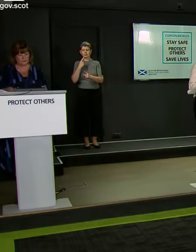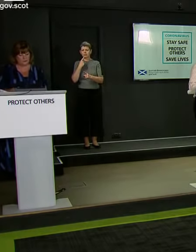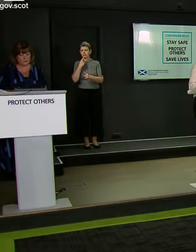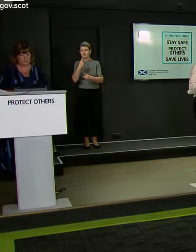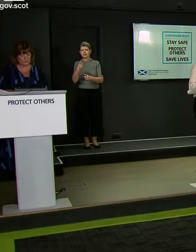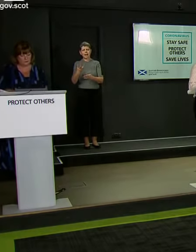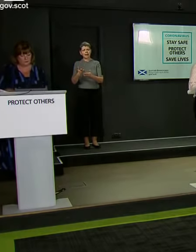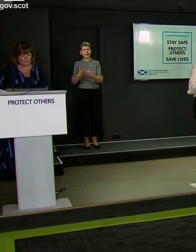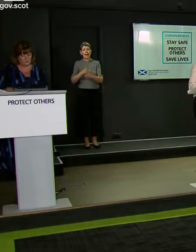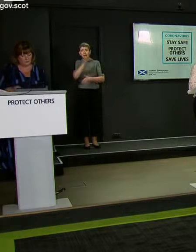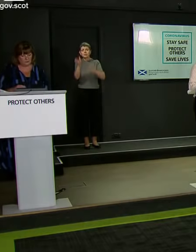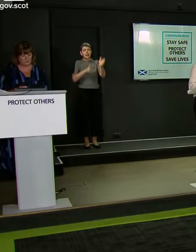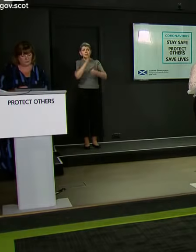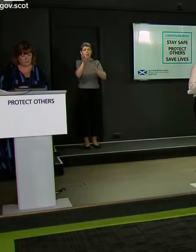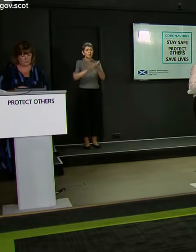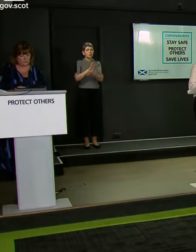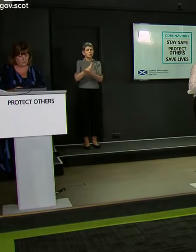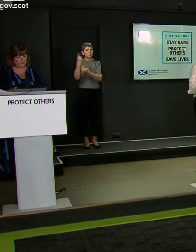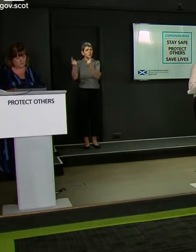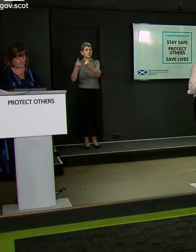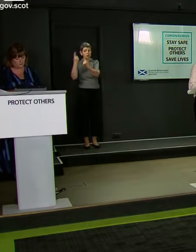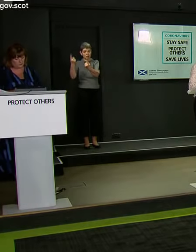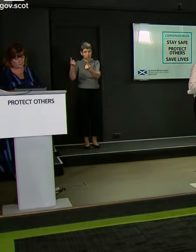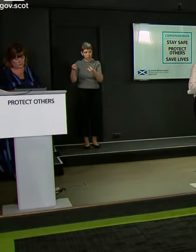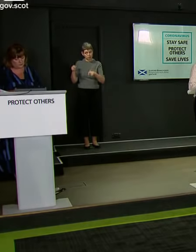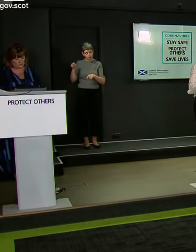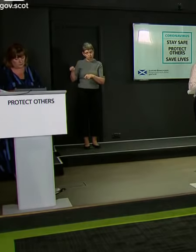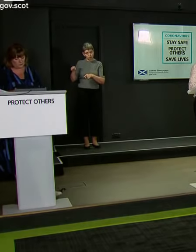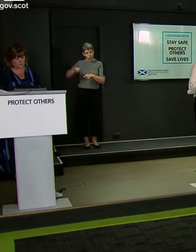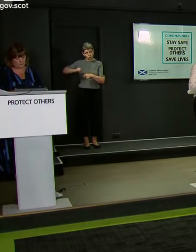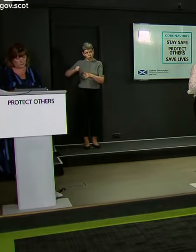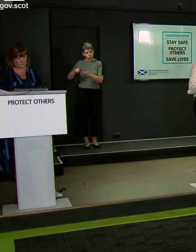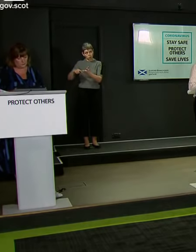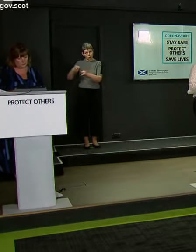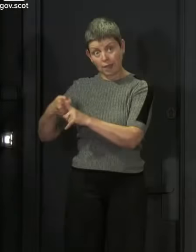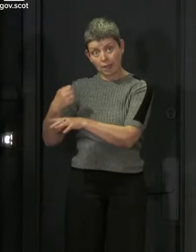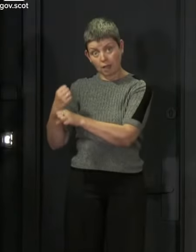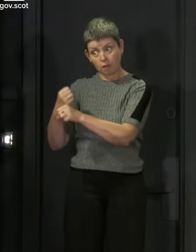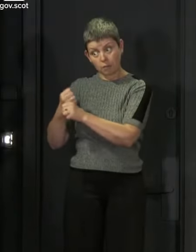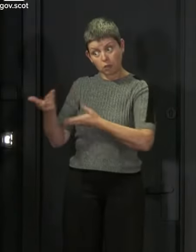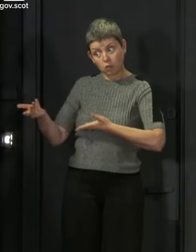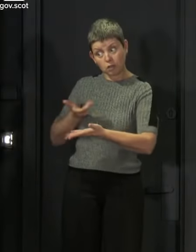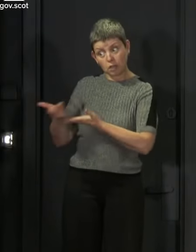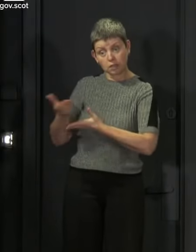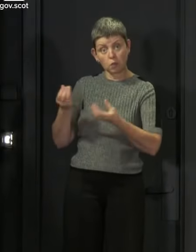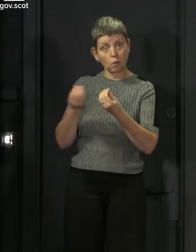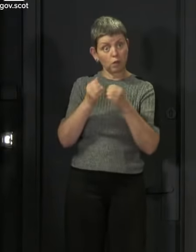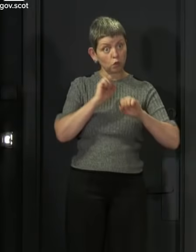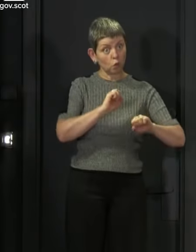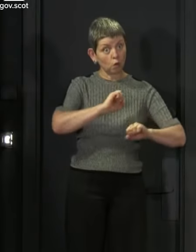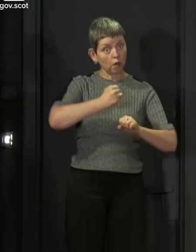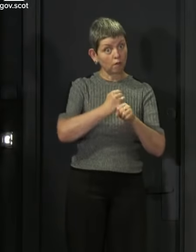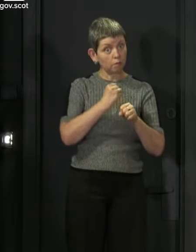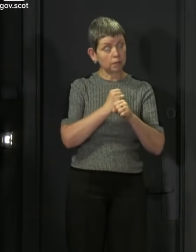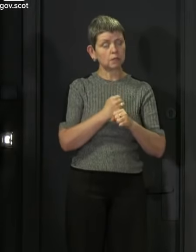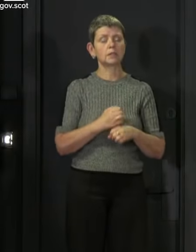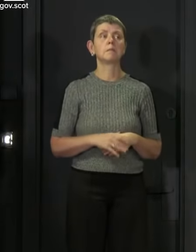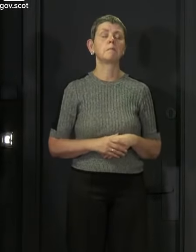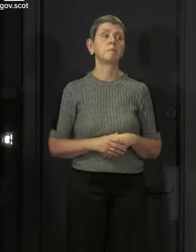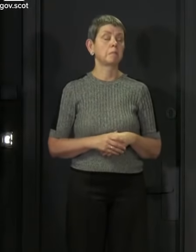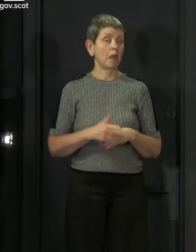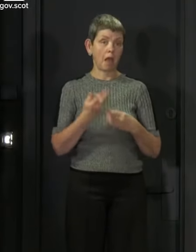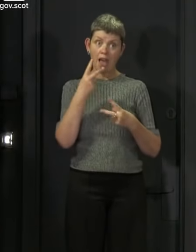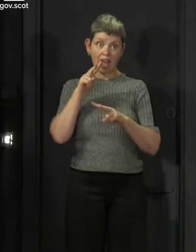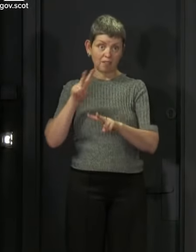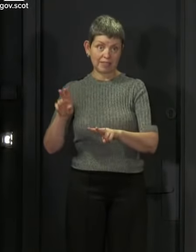themselves. Could you tell me, has that been done in consultation with the Scottish Government? Not to my knowledge, and I haven't seen the Facebook